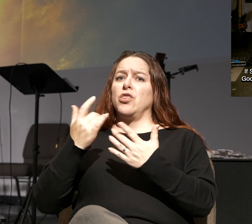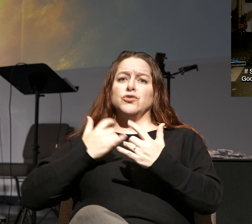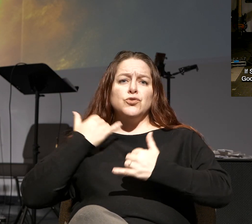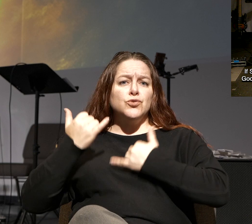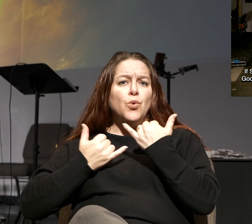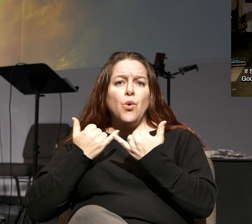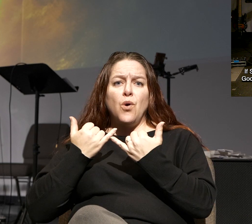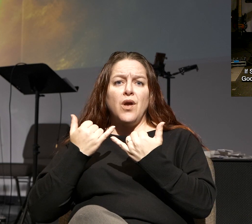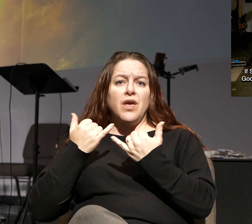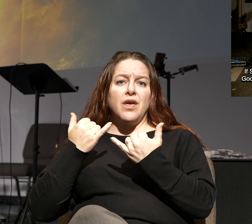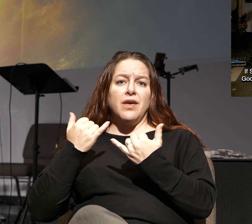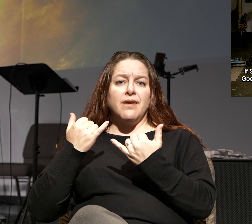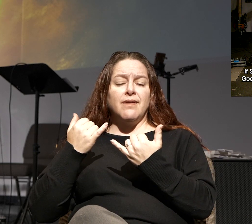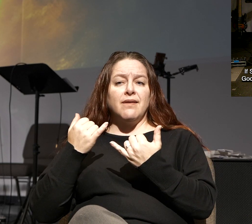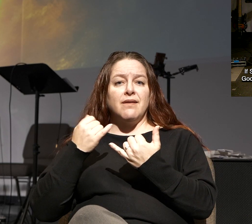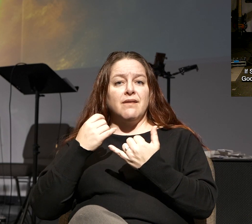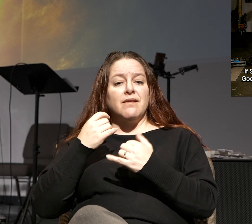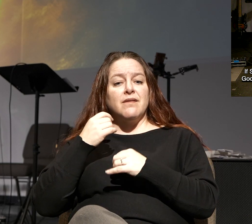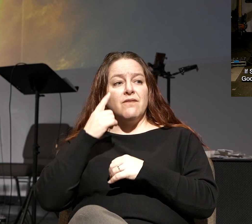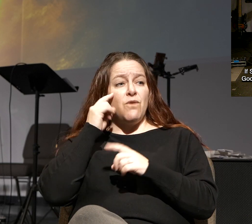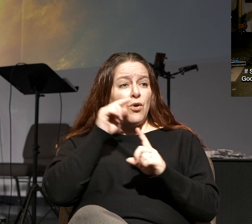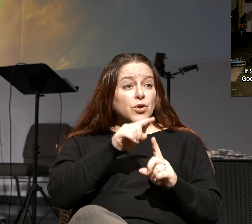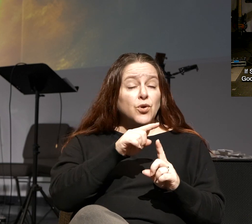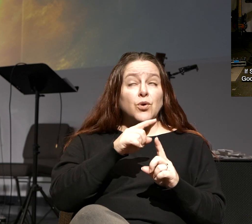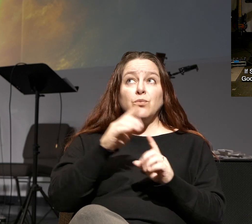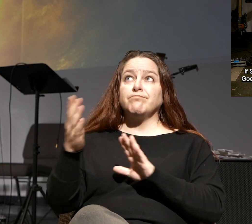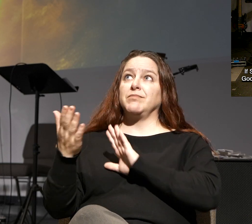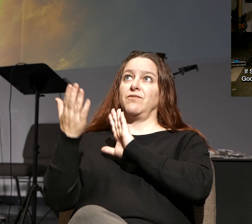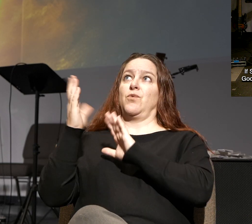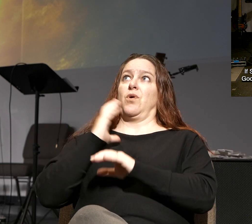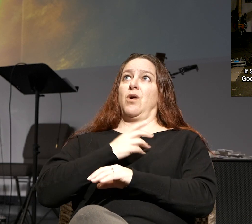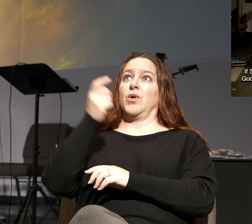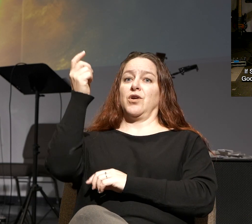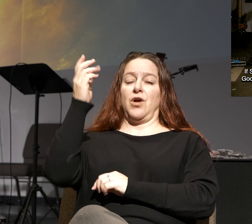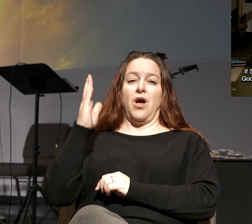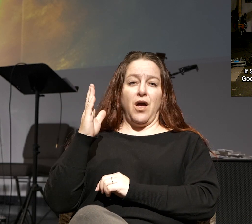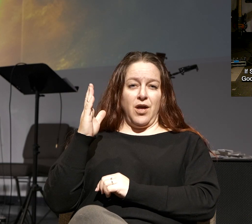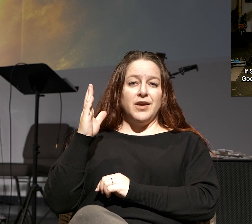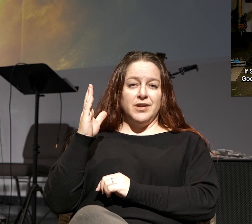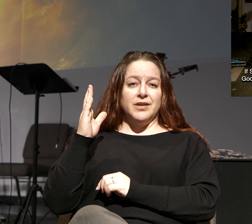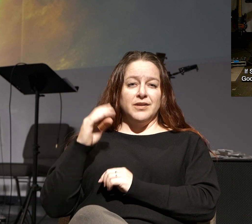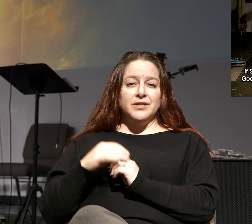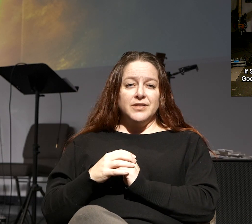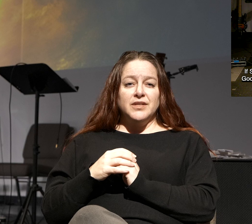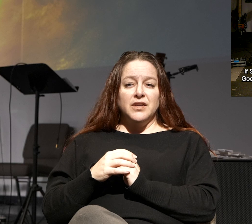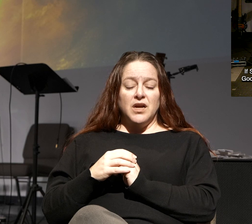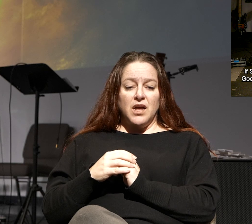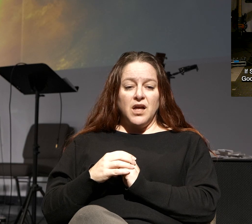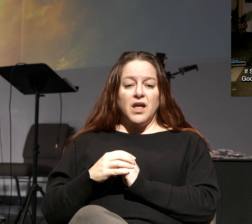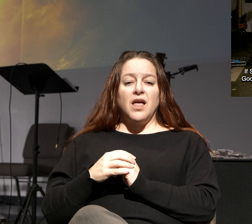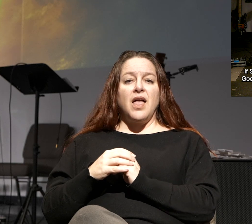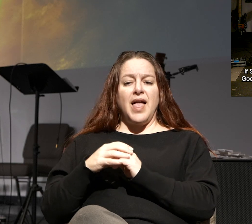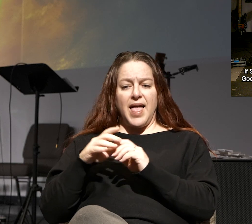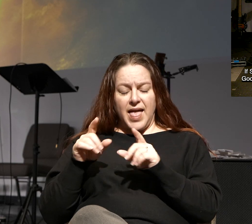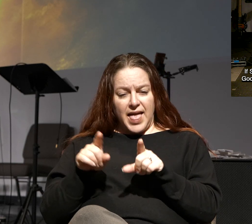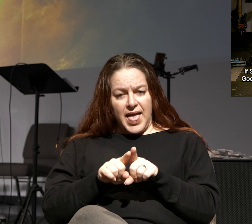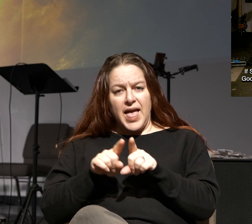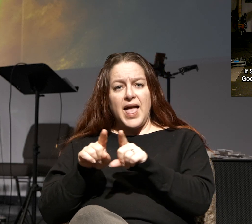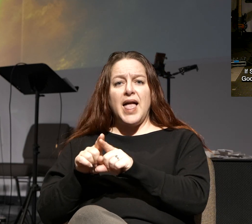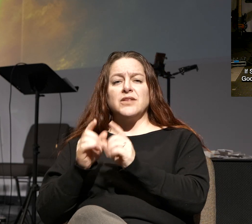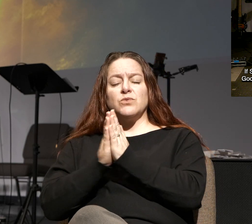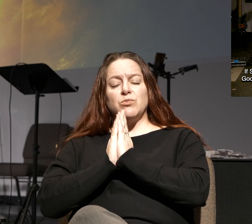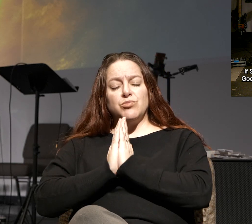for your sake before our God as we pray most